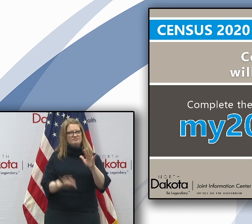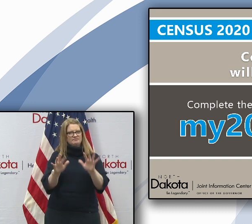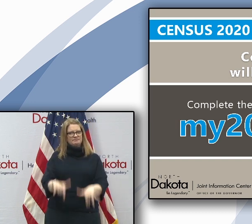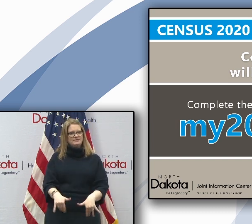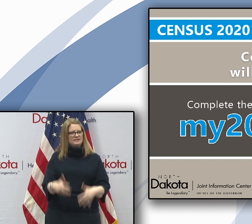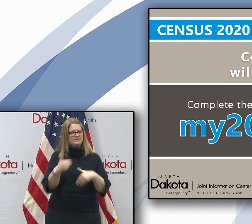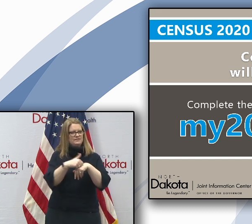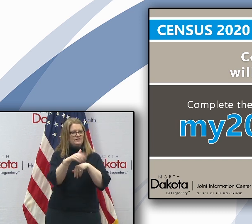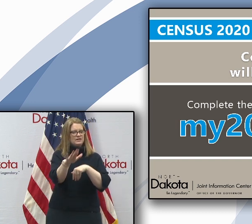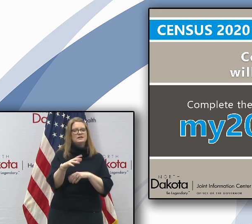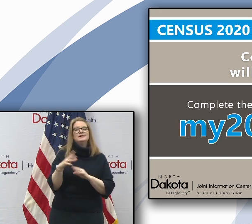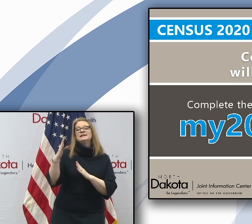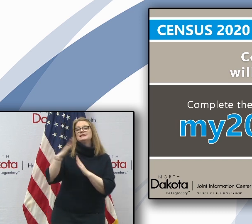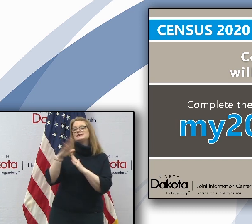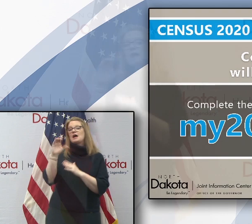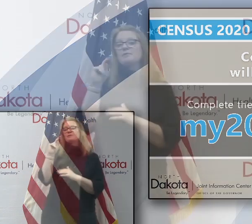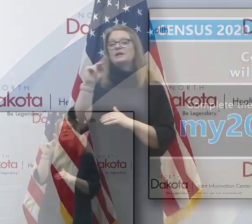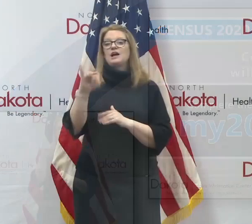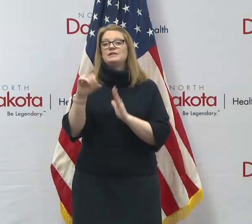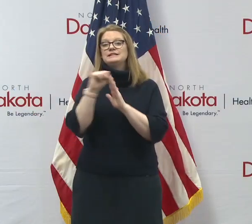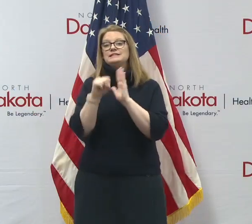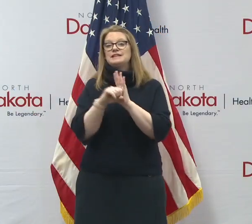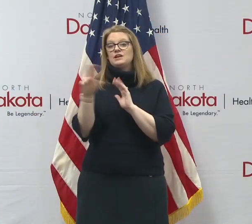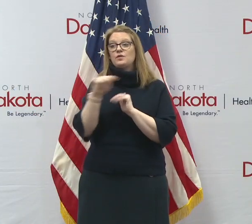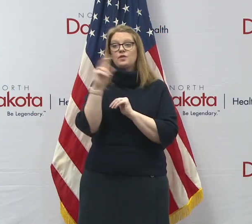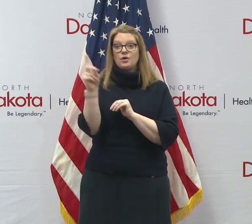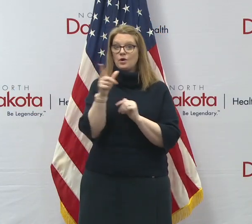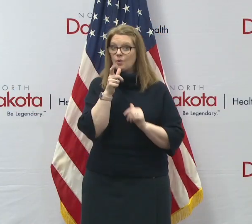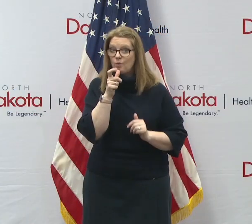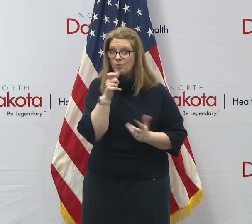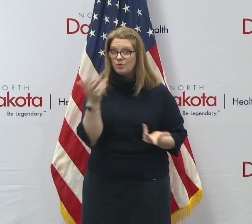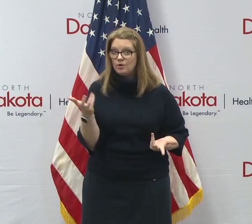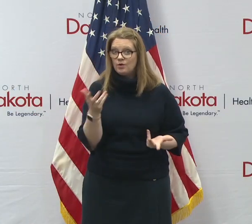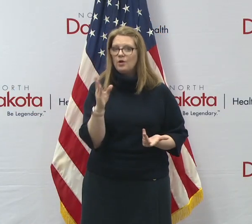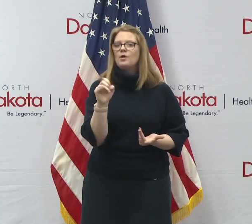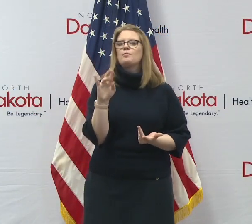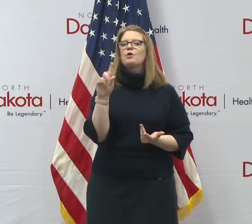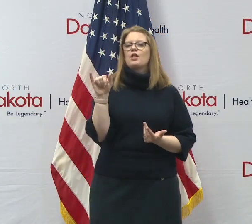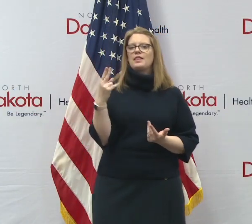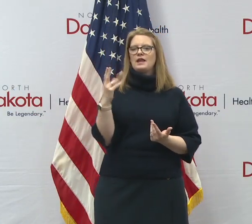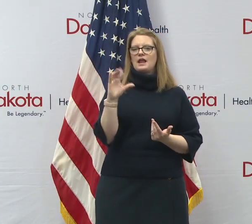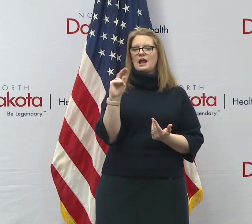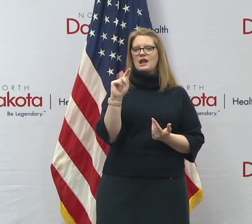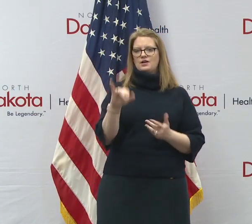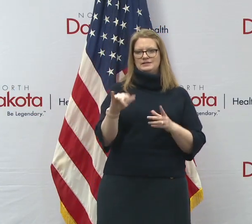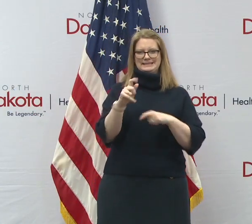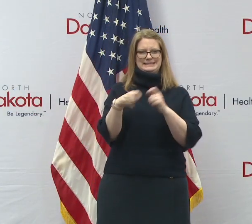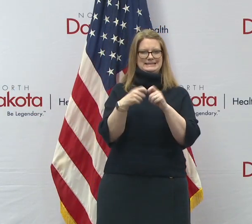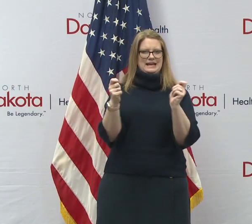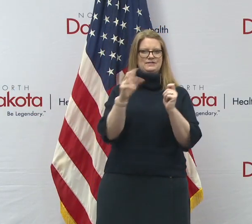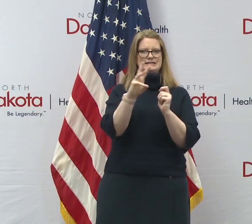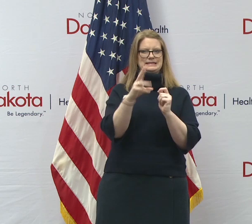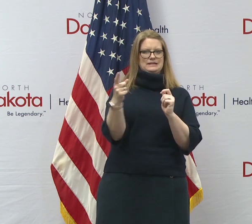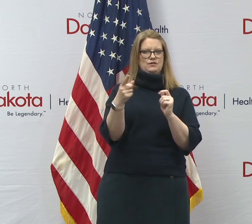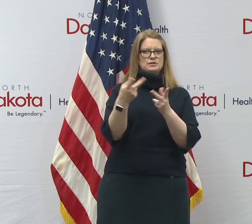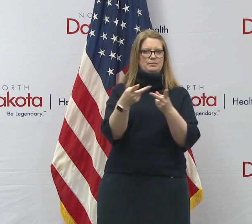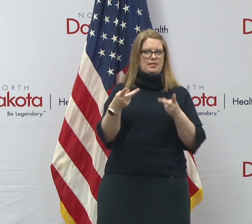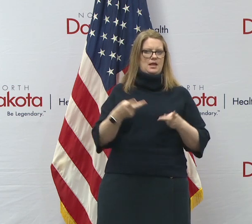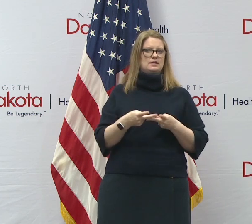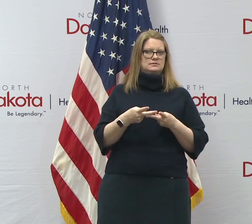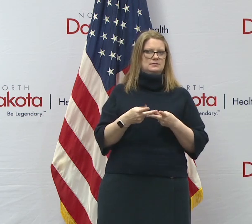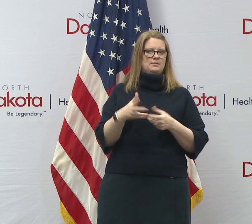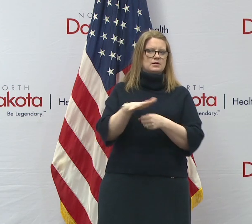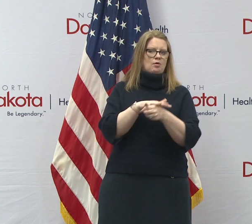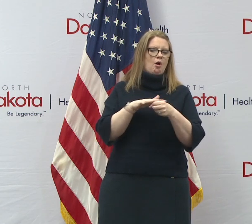county in the state of North Dakota, uh, drum roll goes to Burley County tied for 61st place, uh, among